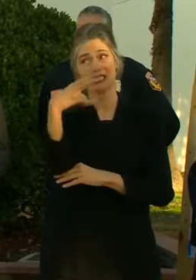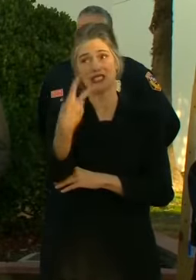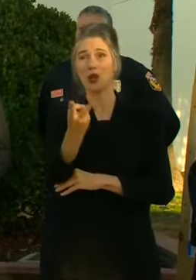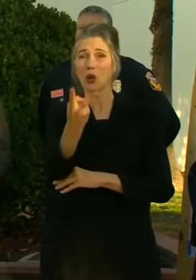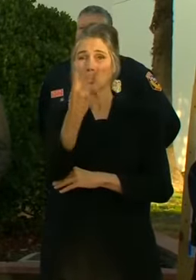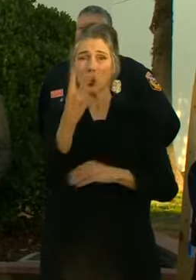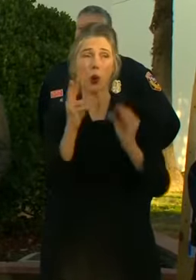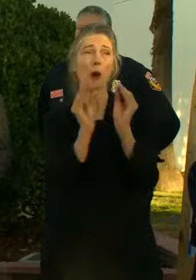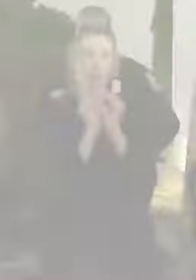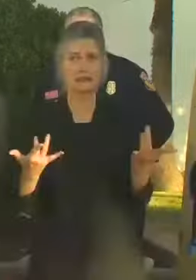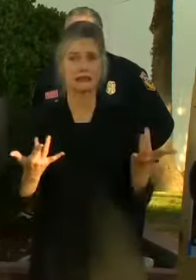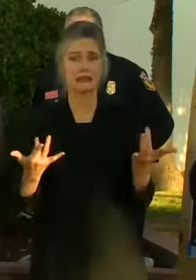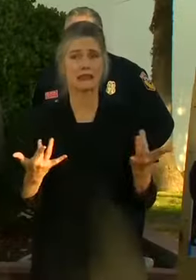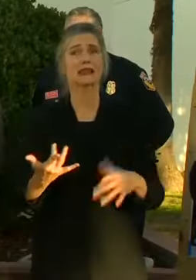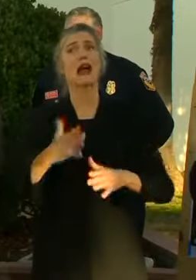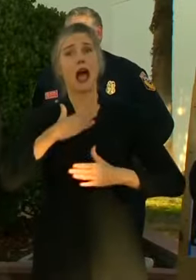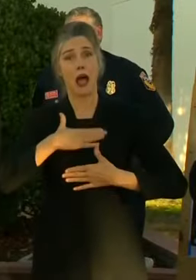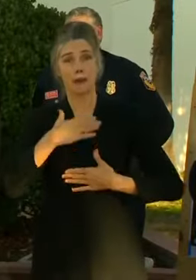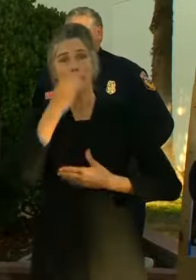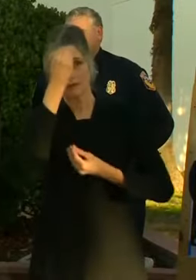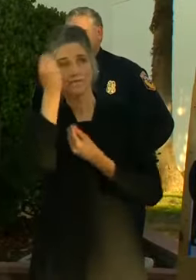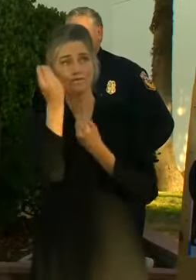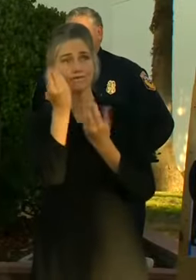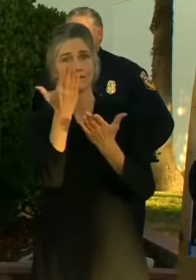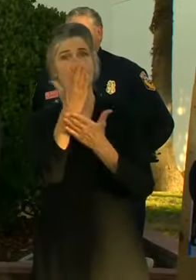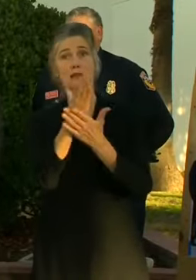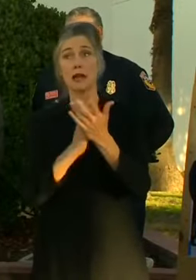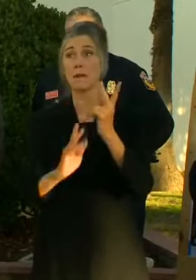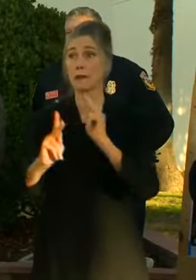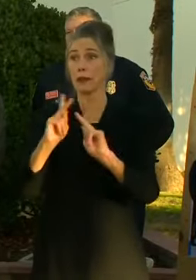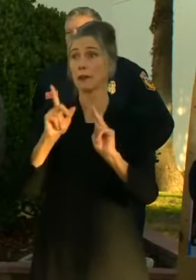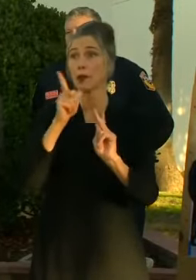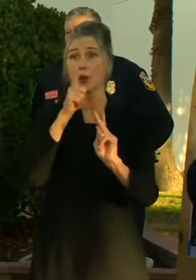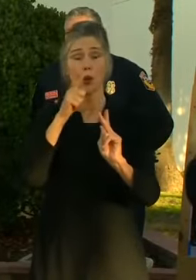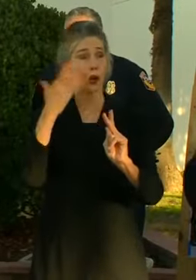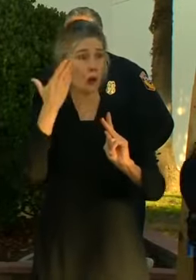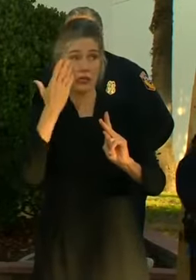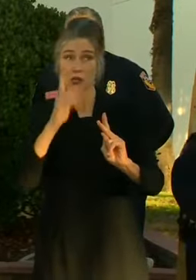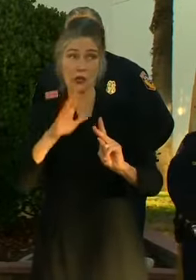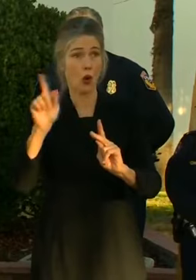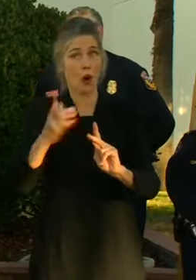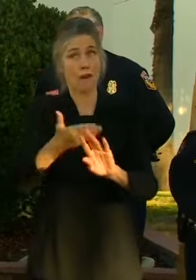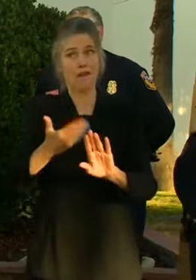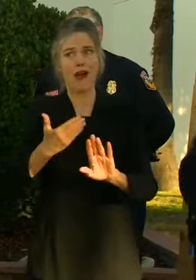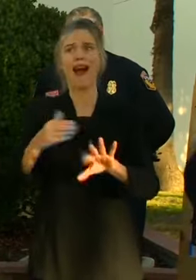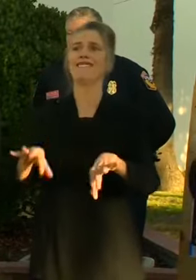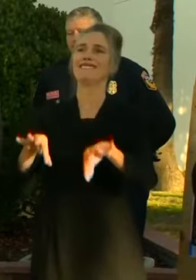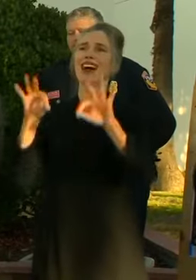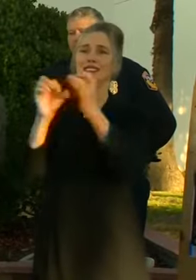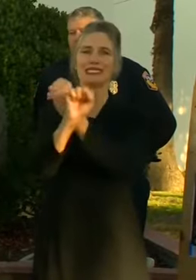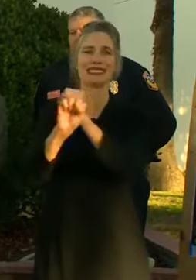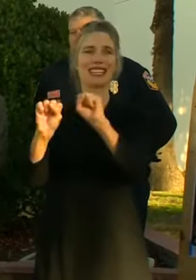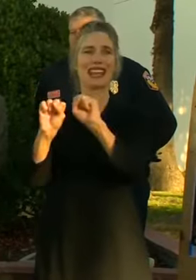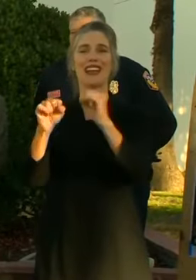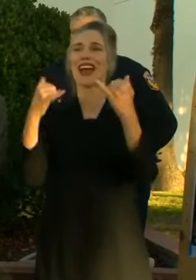fatalities recovered today. We are happy to report that some of those who were unaccounted for have been located safely and